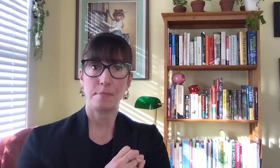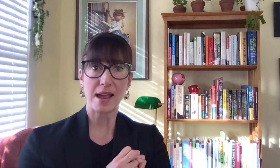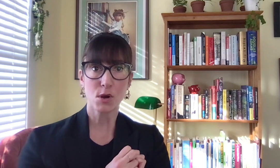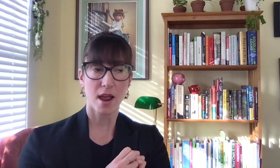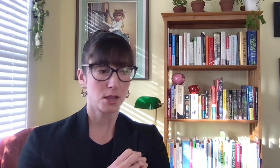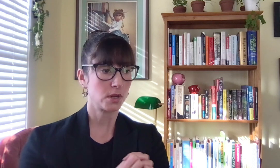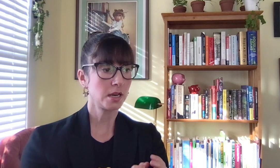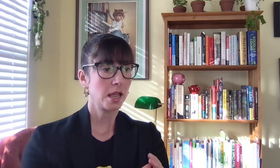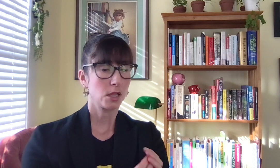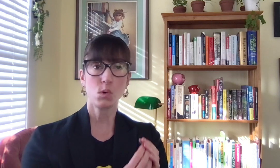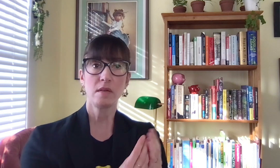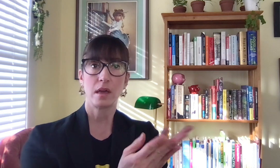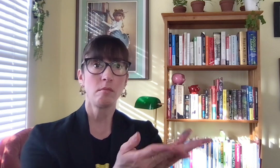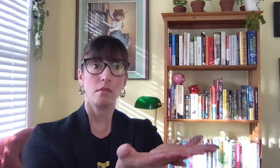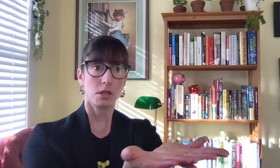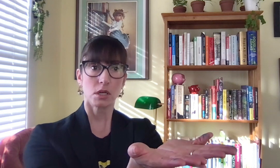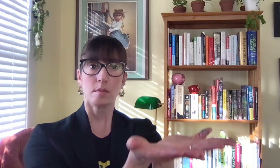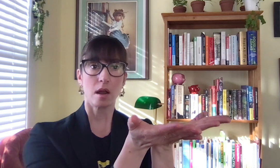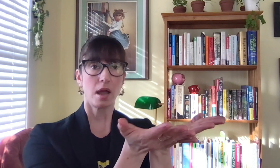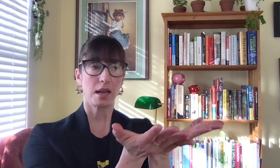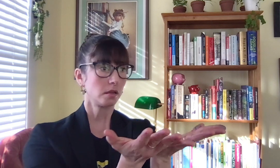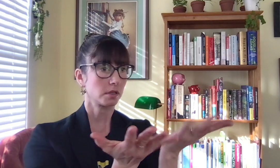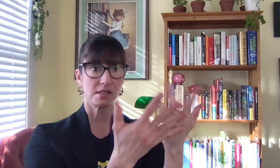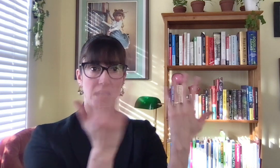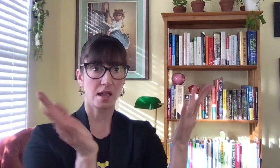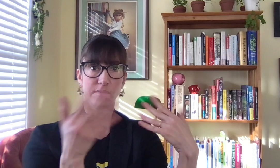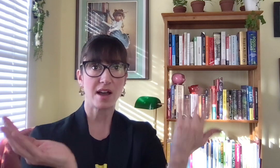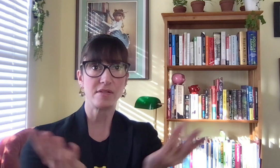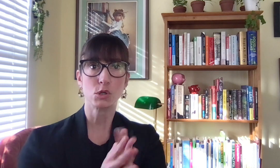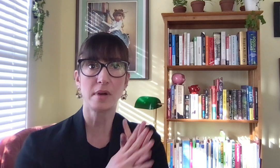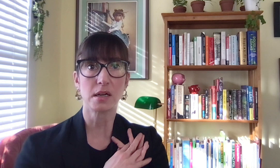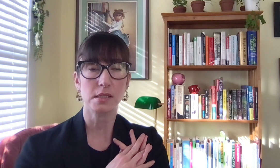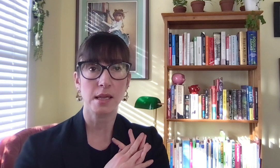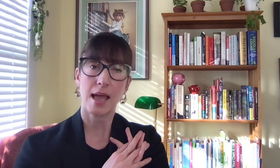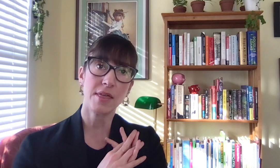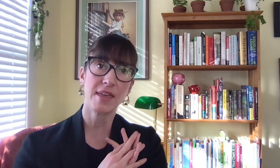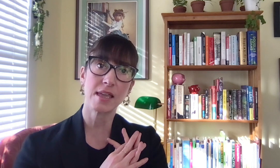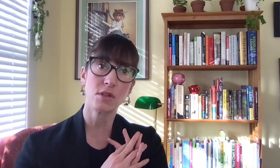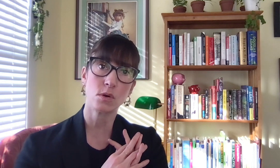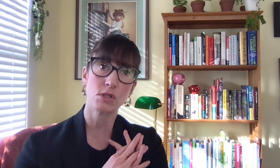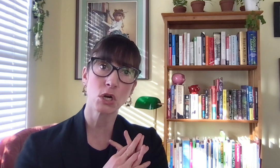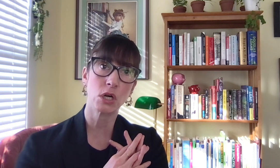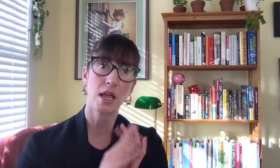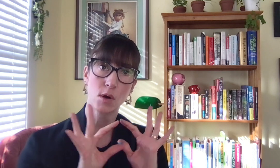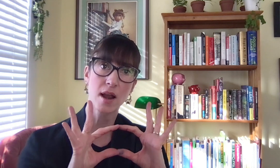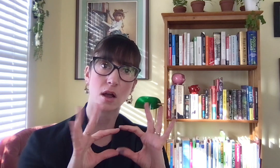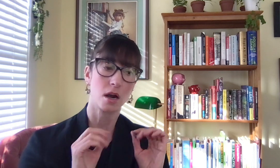bank or credit union, you give them a certain amount of money, let's say 500 bucks, and then they give you in return a credit card